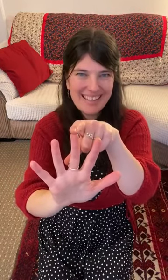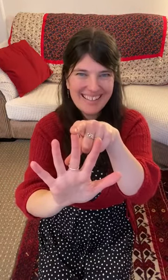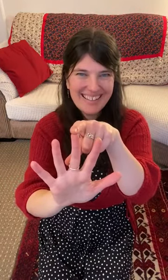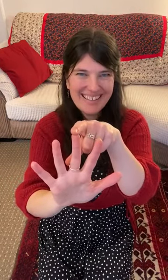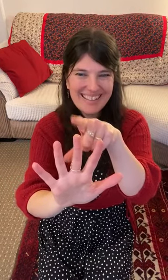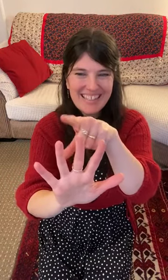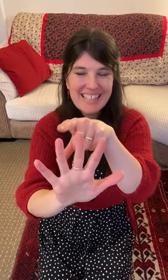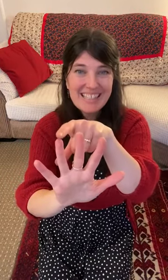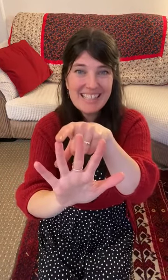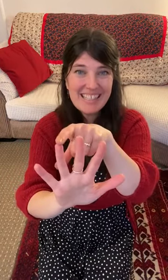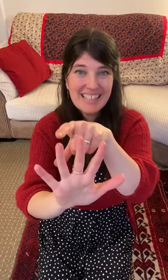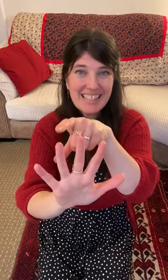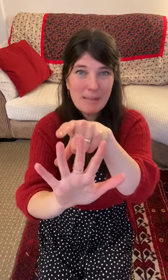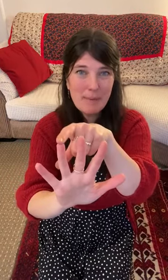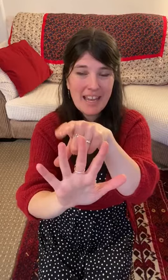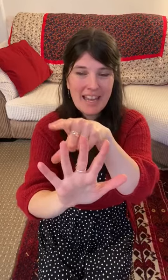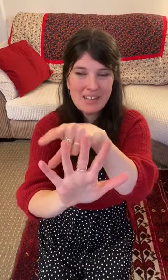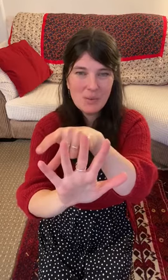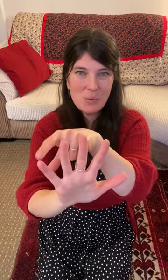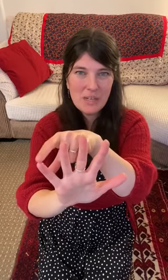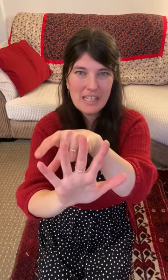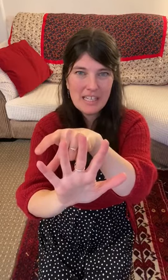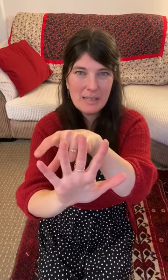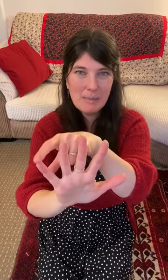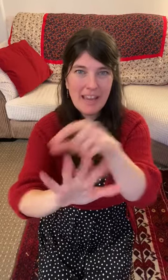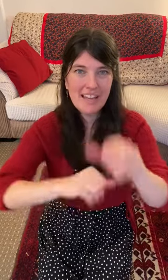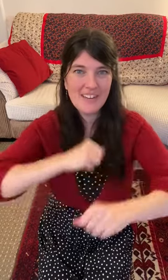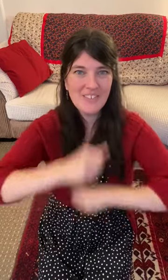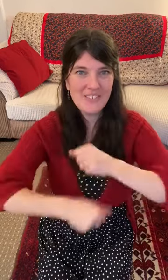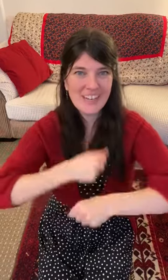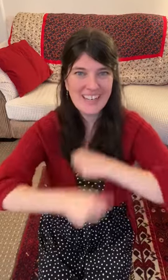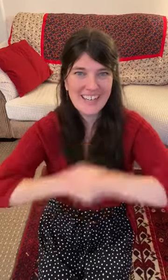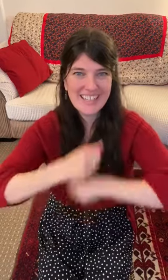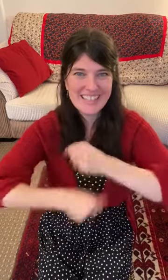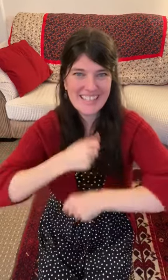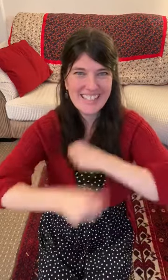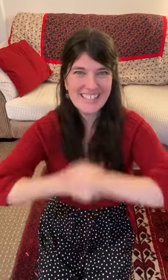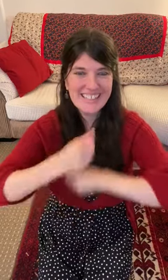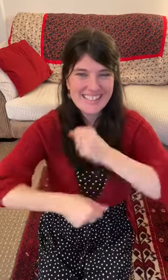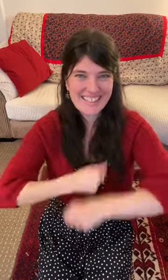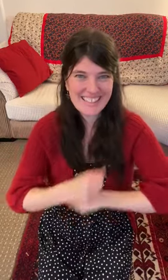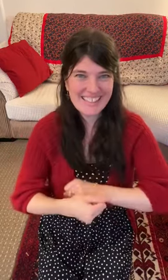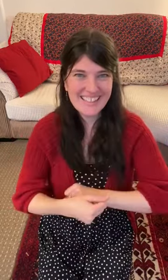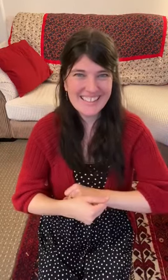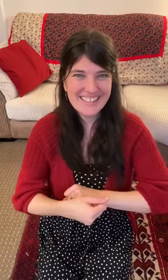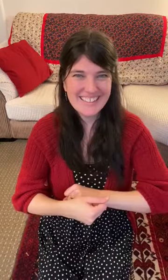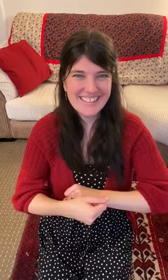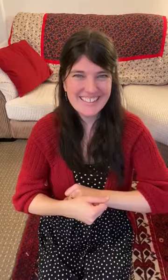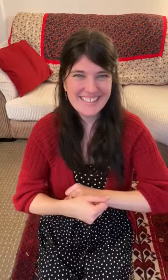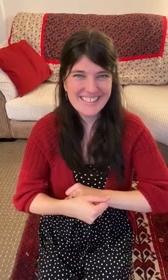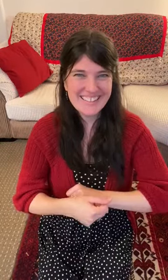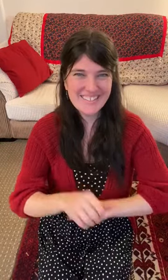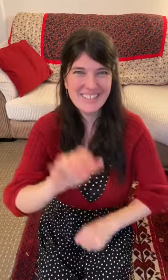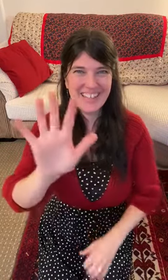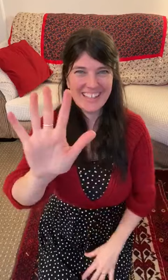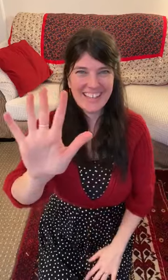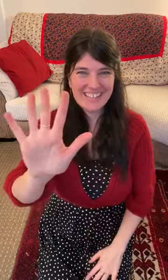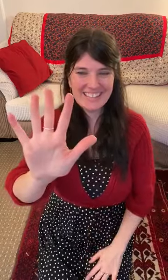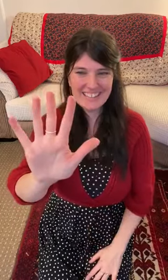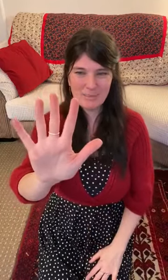silly man wee man big a jig jig should you try that again so you